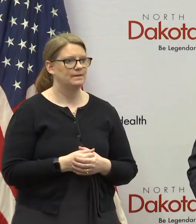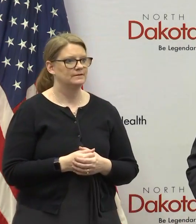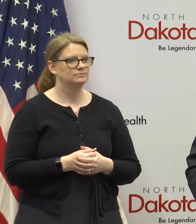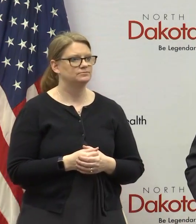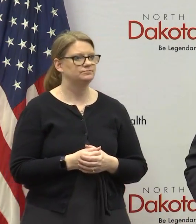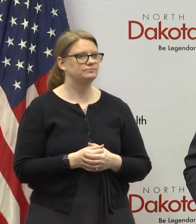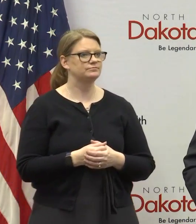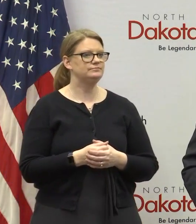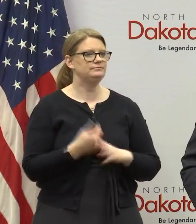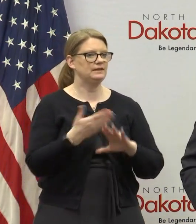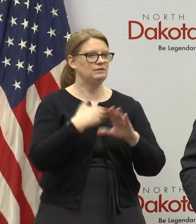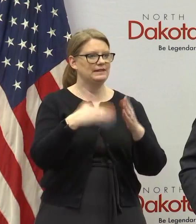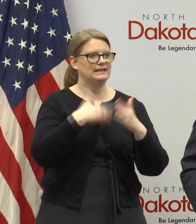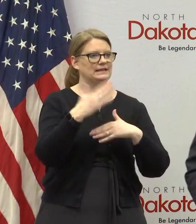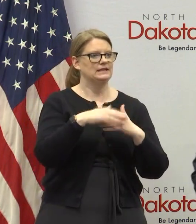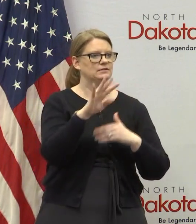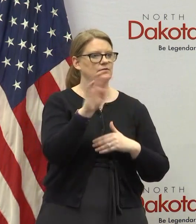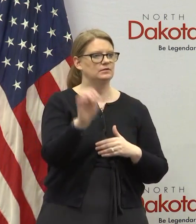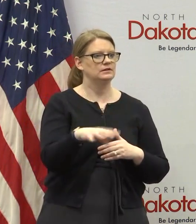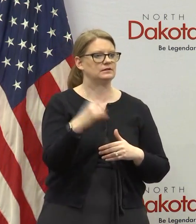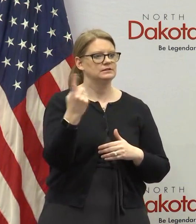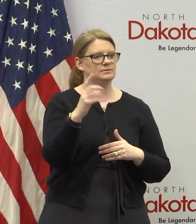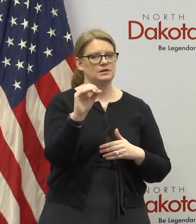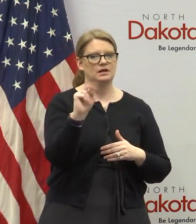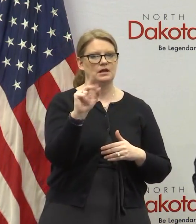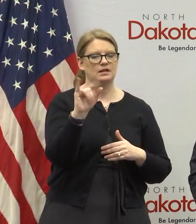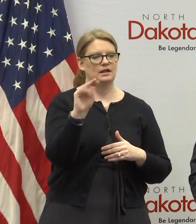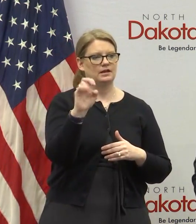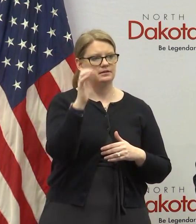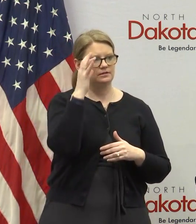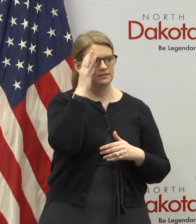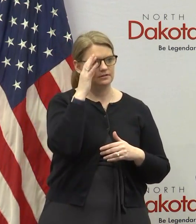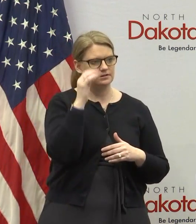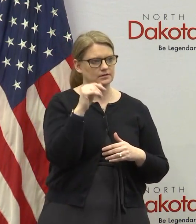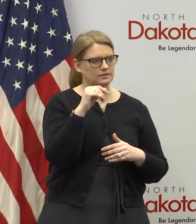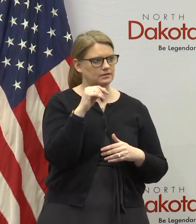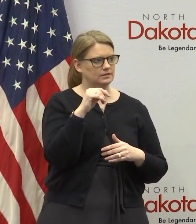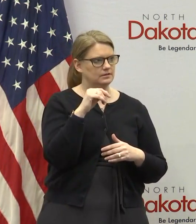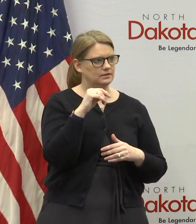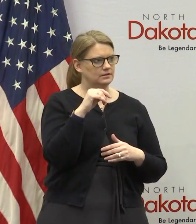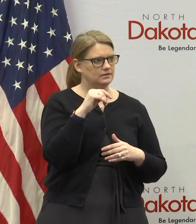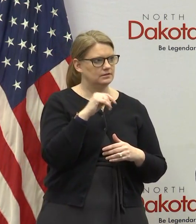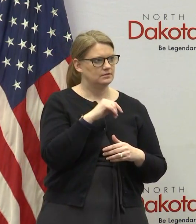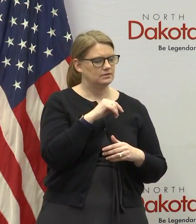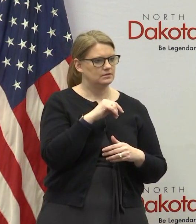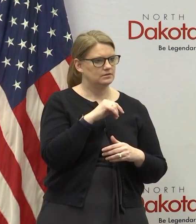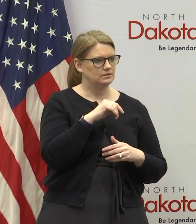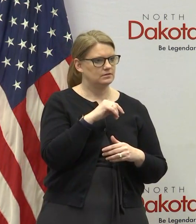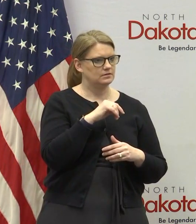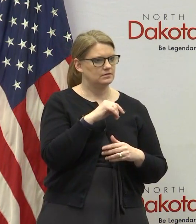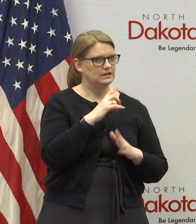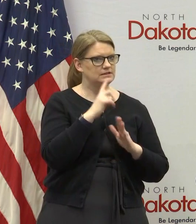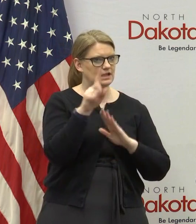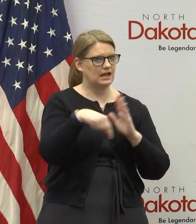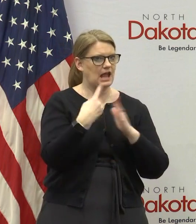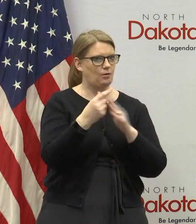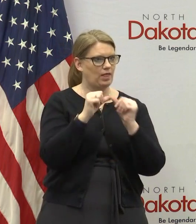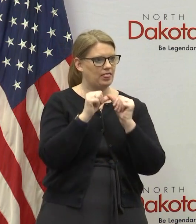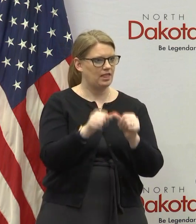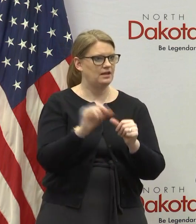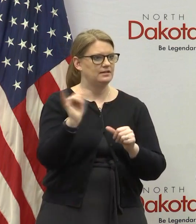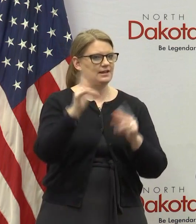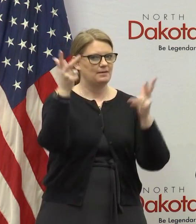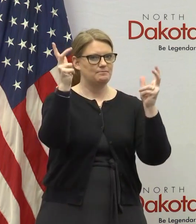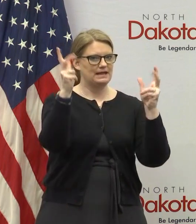before you go to the next question i was just saying there was somebody online that said that uh when we have a who goes when these go an hour long that it should be like a